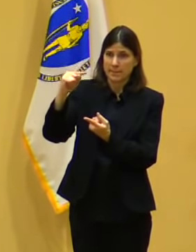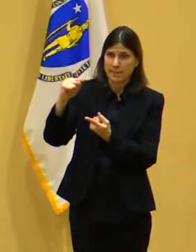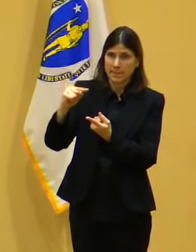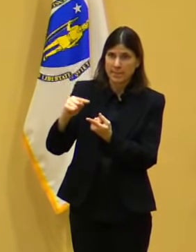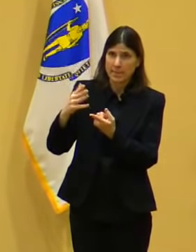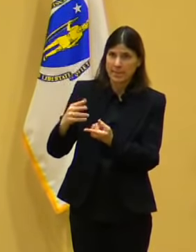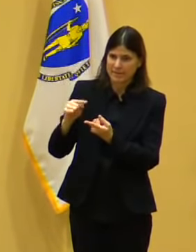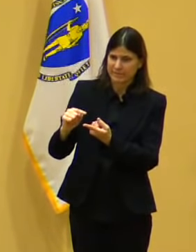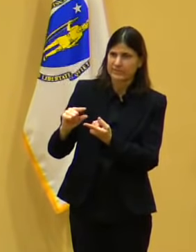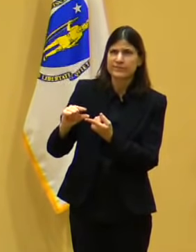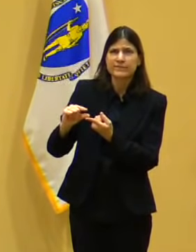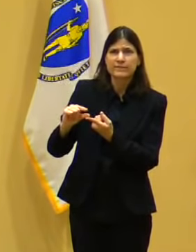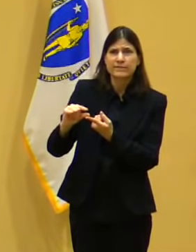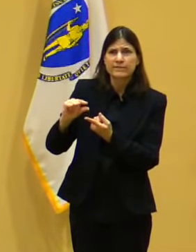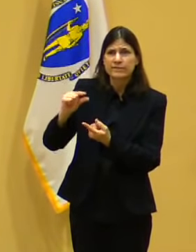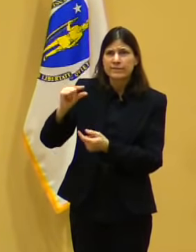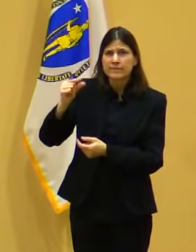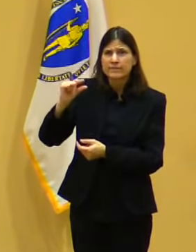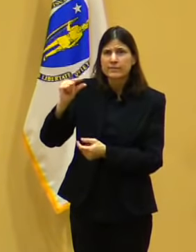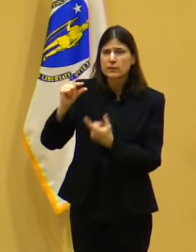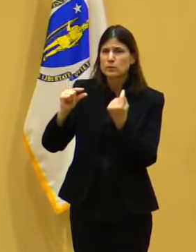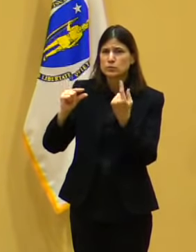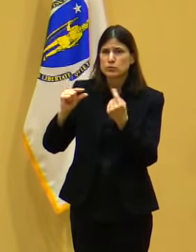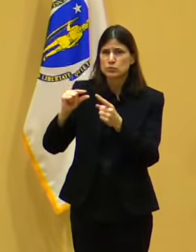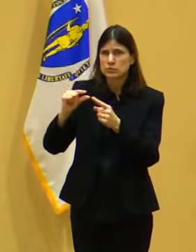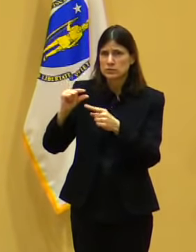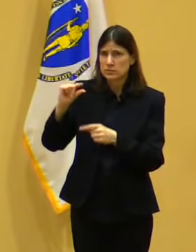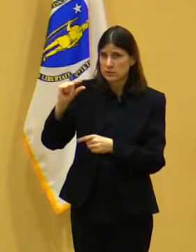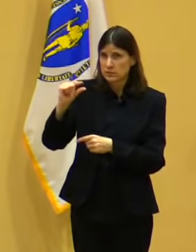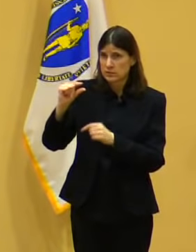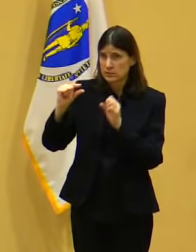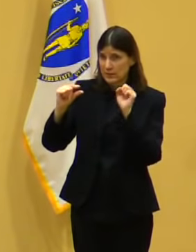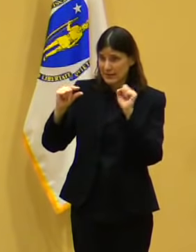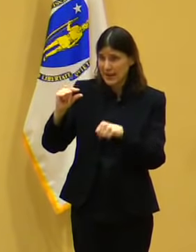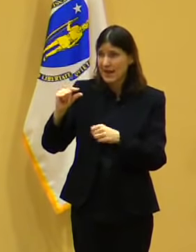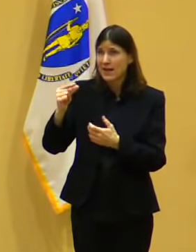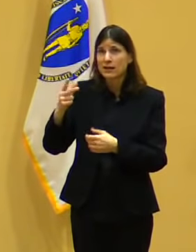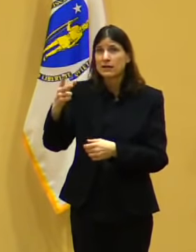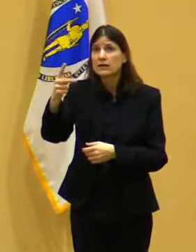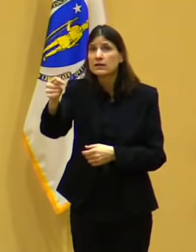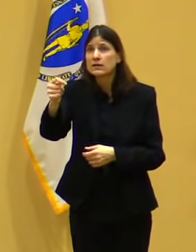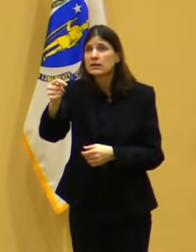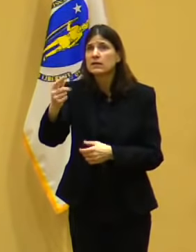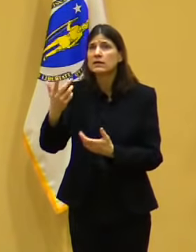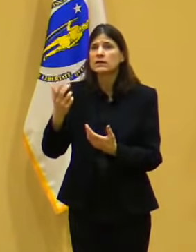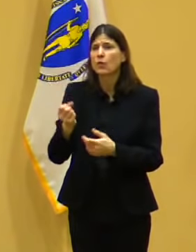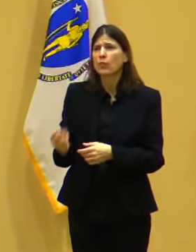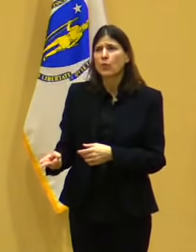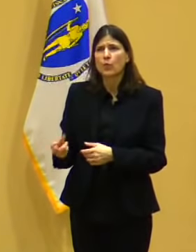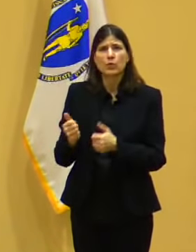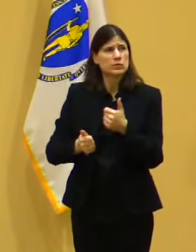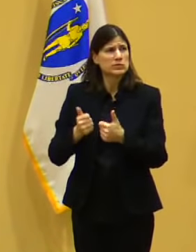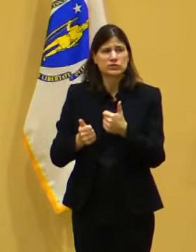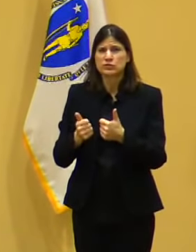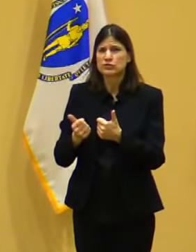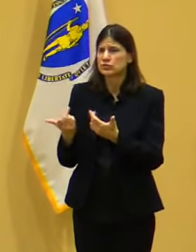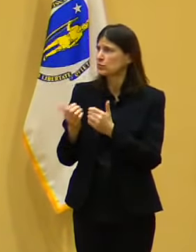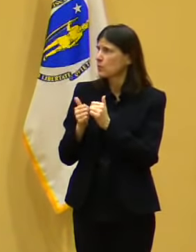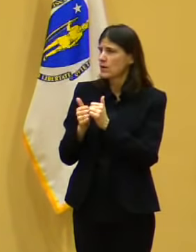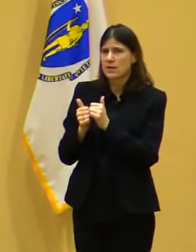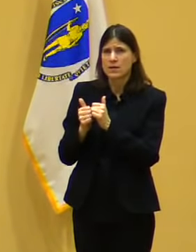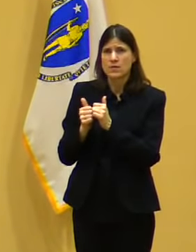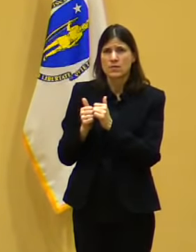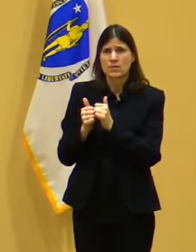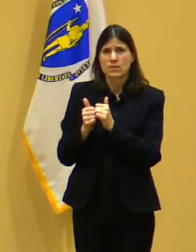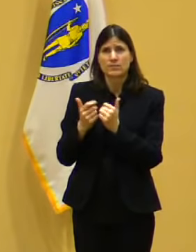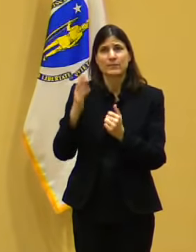you're trying to pull out here in the state. Are you okay with the numbers on the amount that's getting done at the end of the day? And I know there are, of course, all the sites to